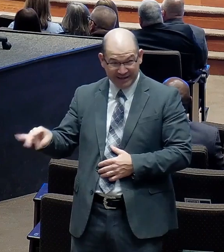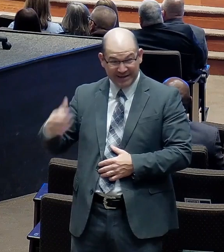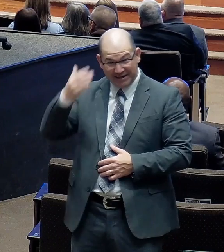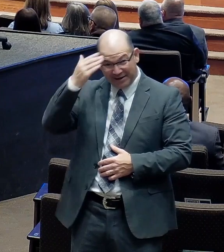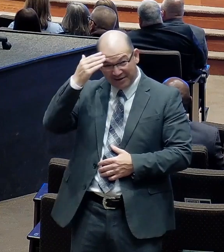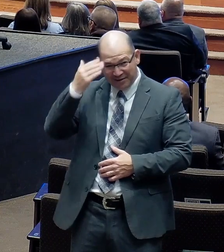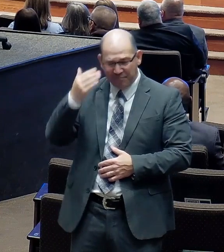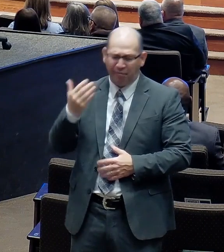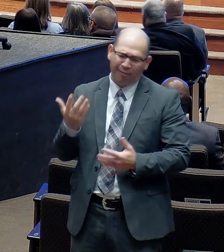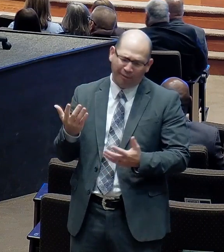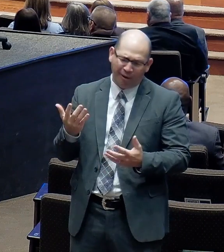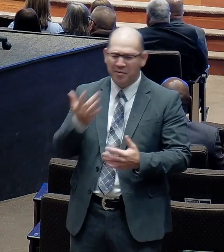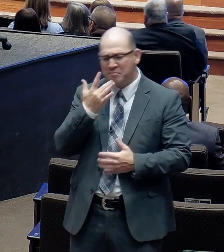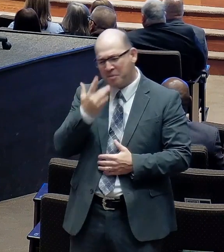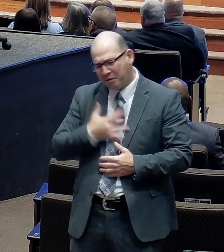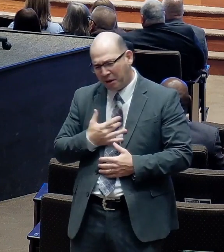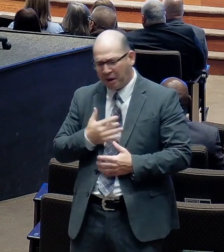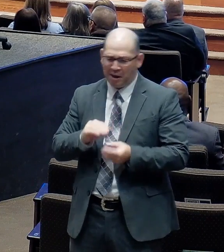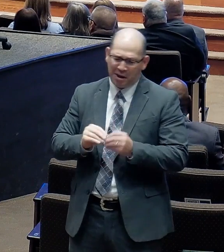And I said, yeah, but 88 is a big number.